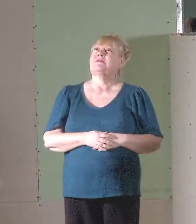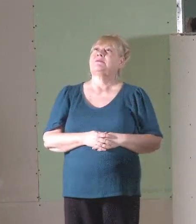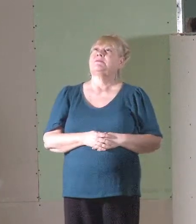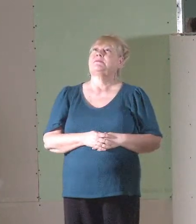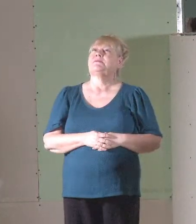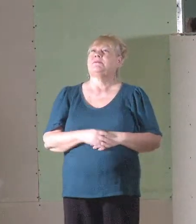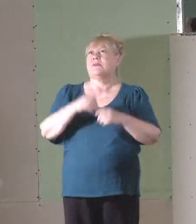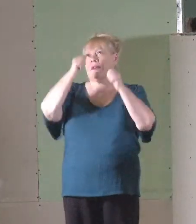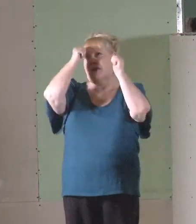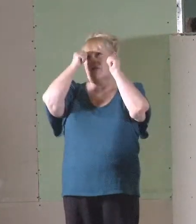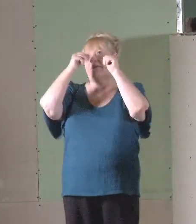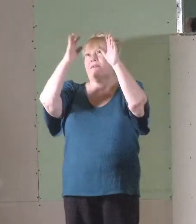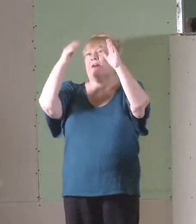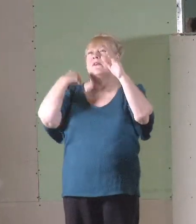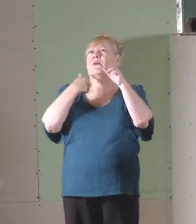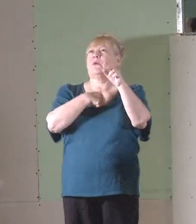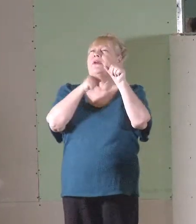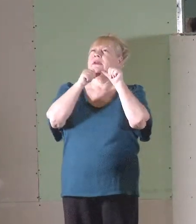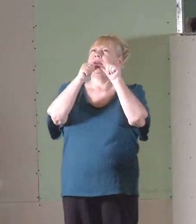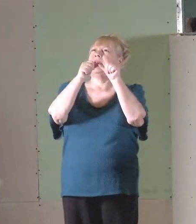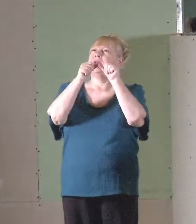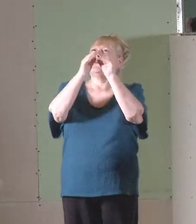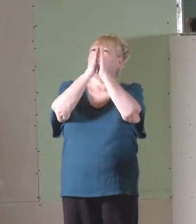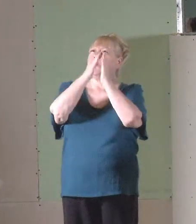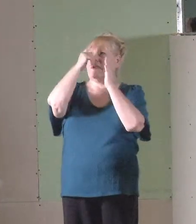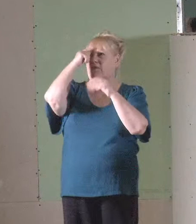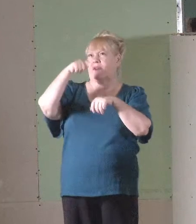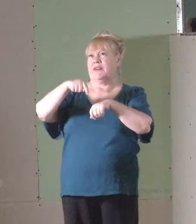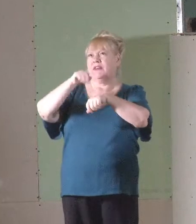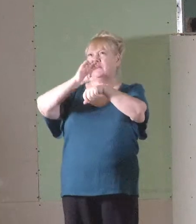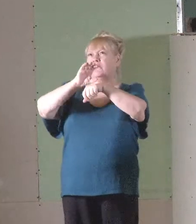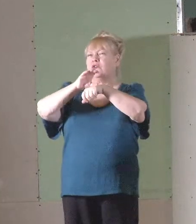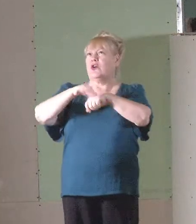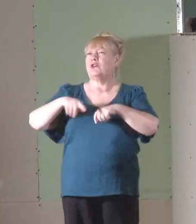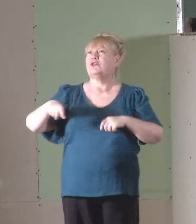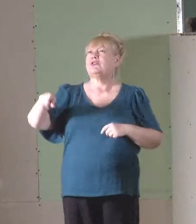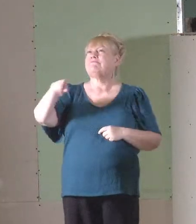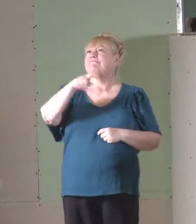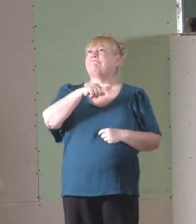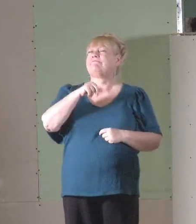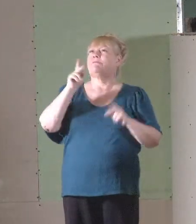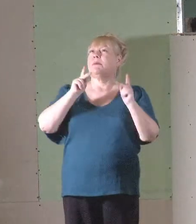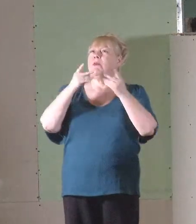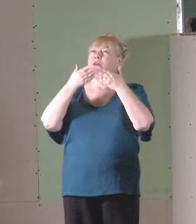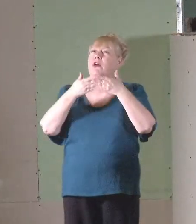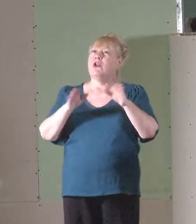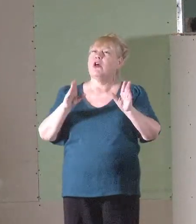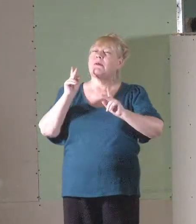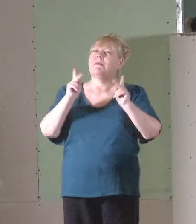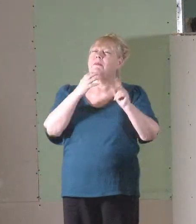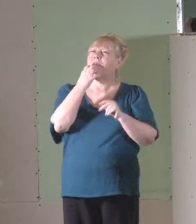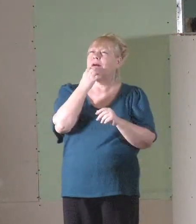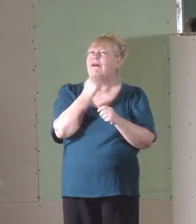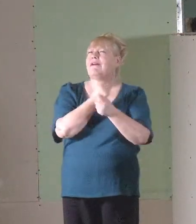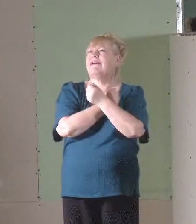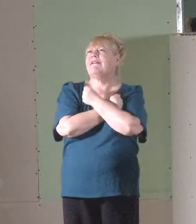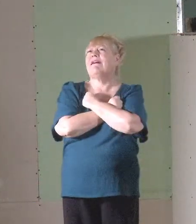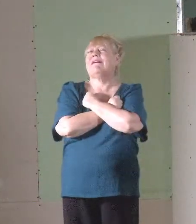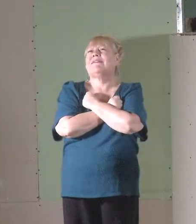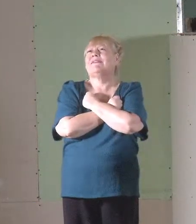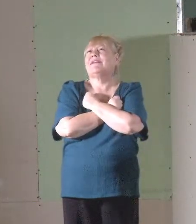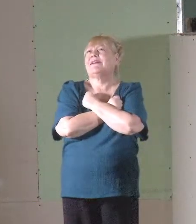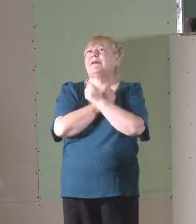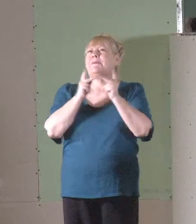and Father, continue to pray for this congregation, for those that have lost loved ones, for those that have